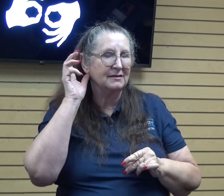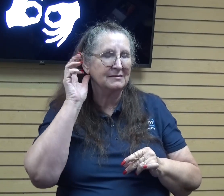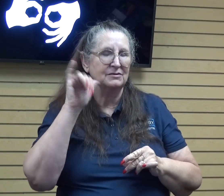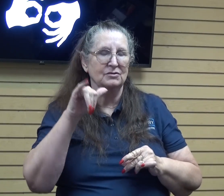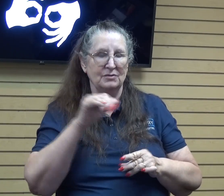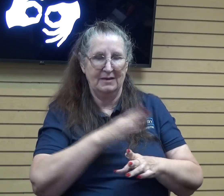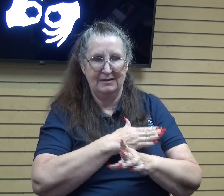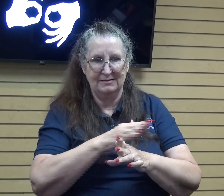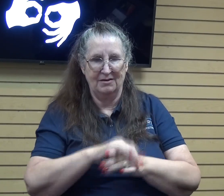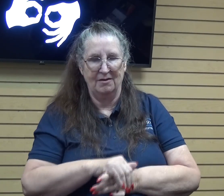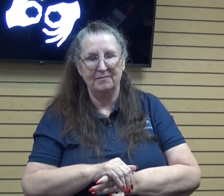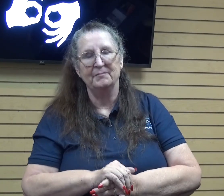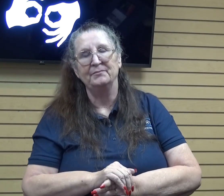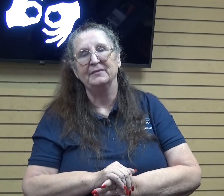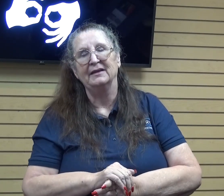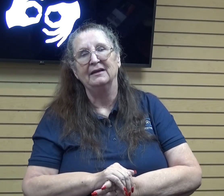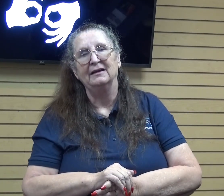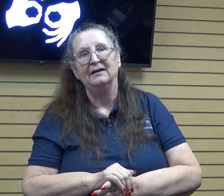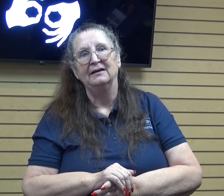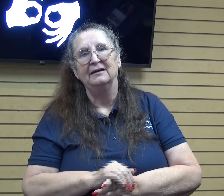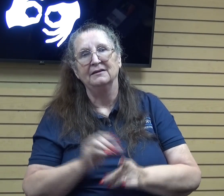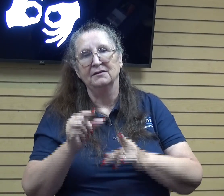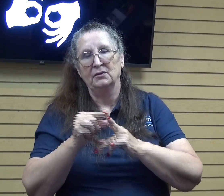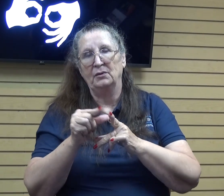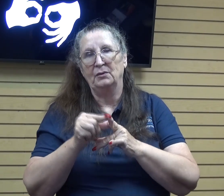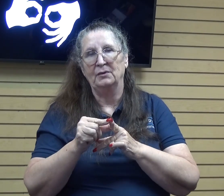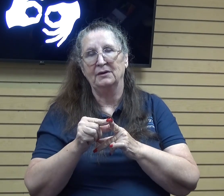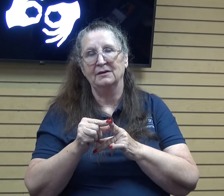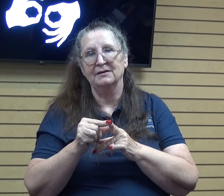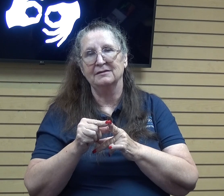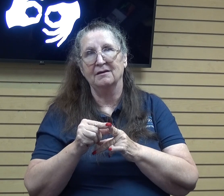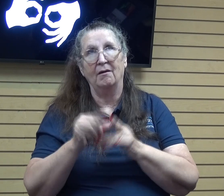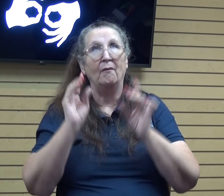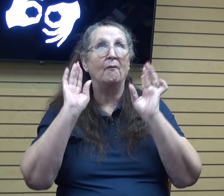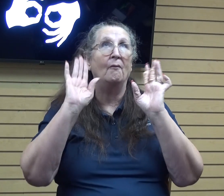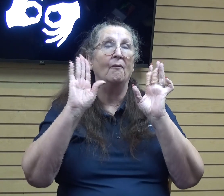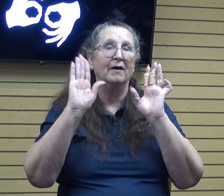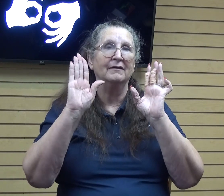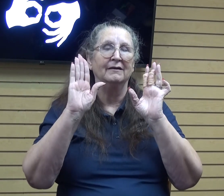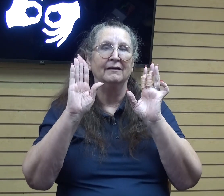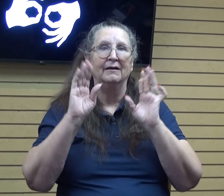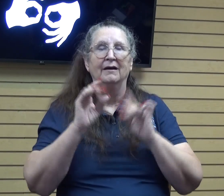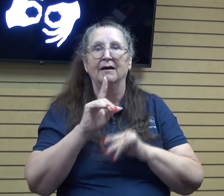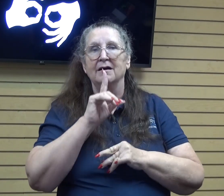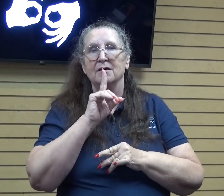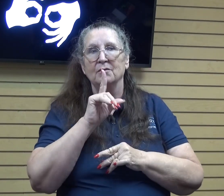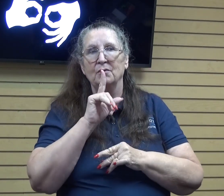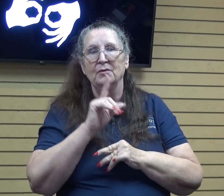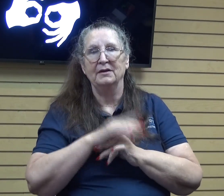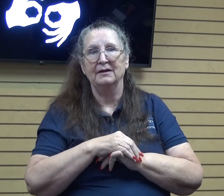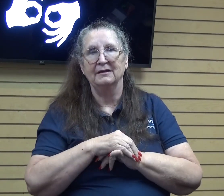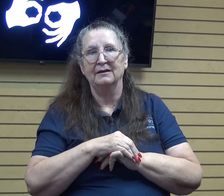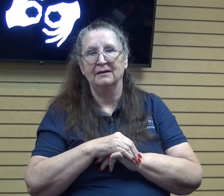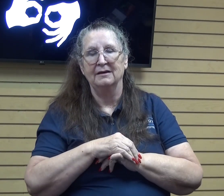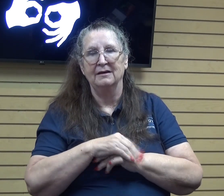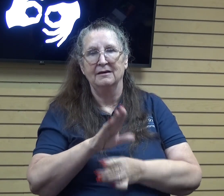the lyrics to this song are incredible and I'm really it you know this song came this week where